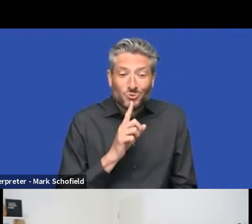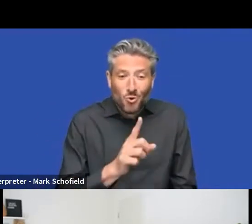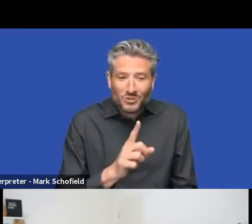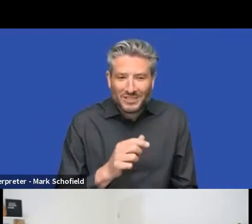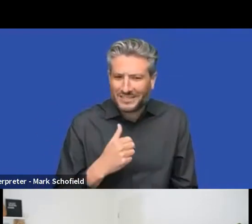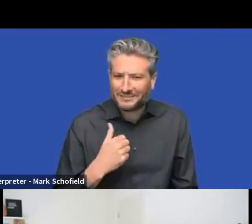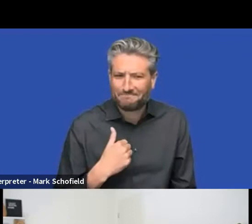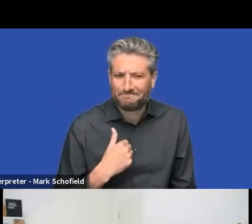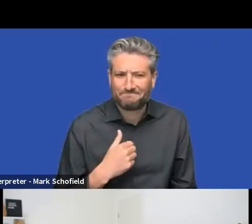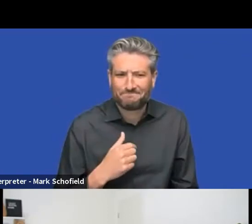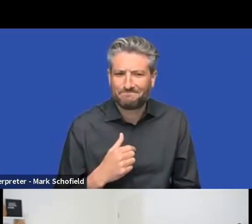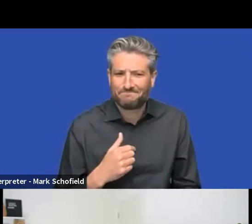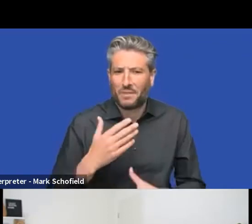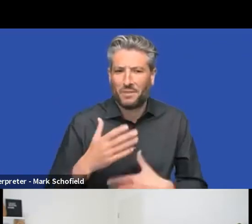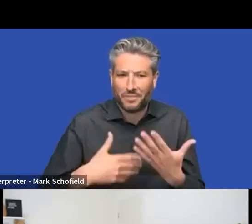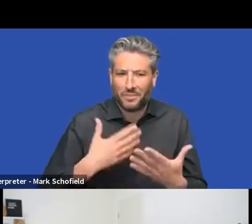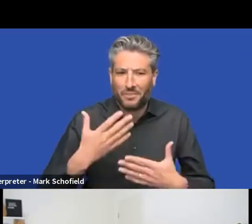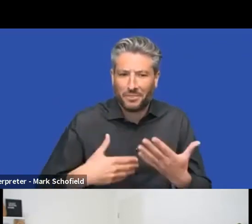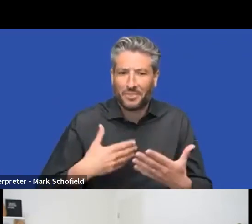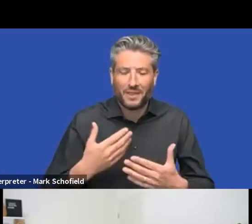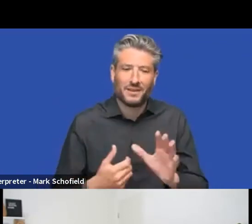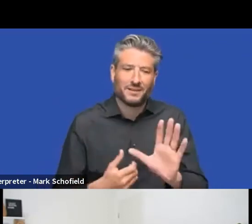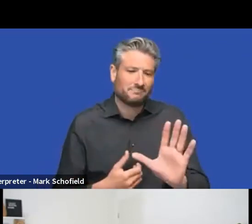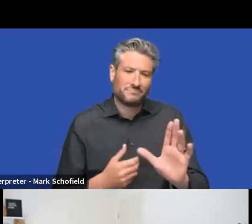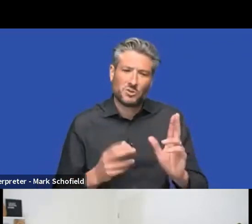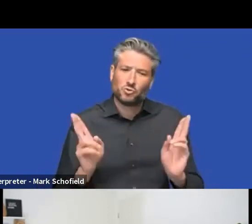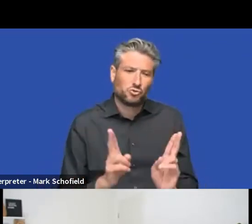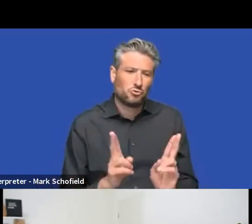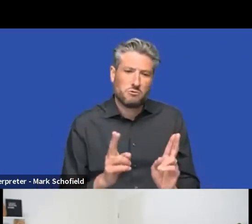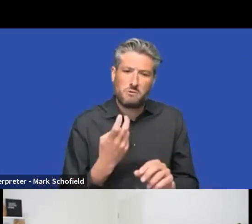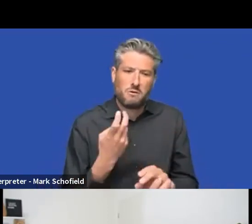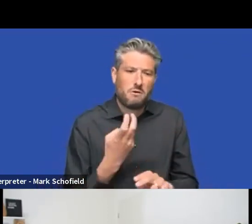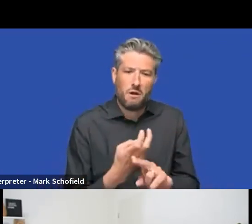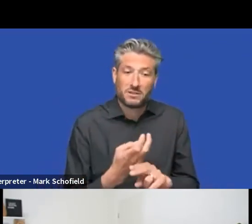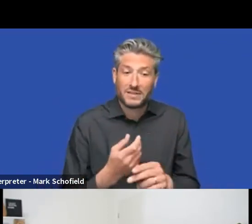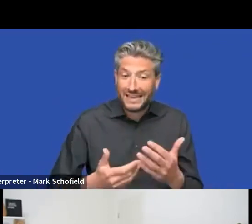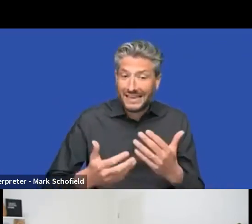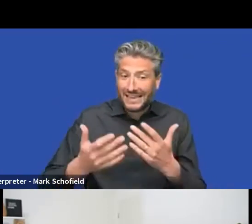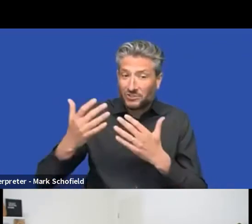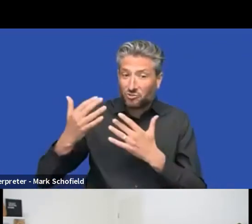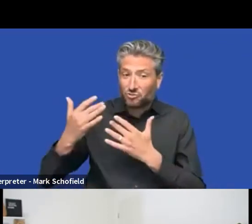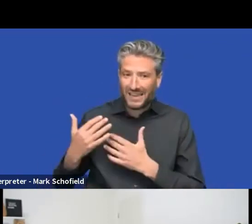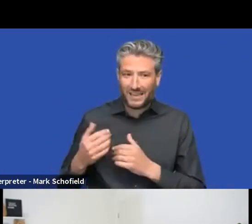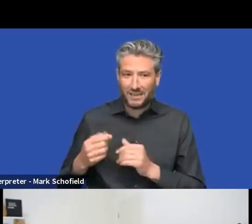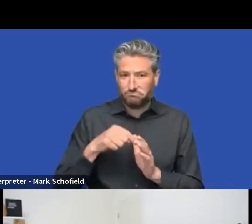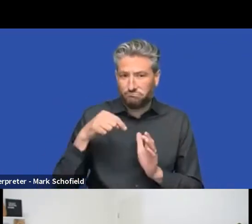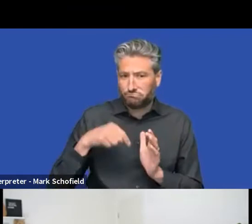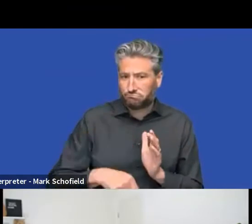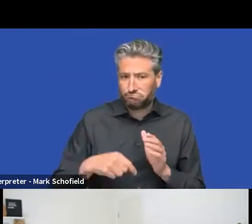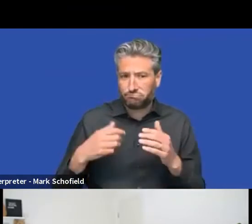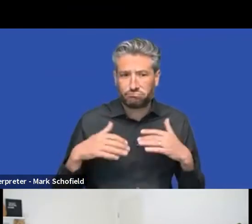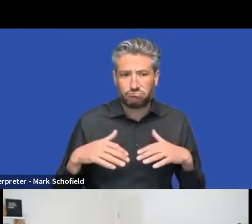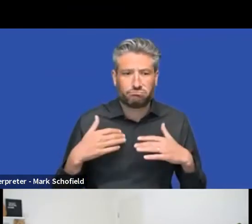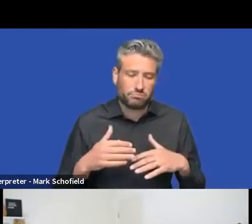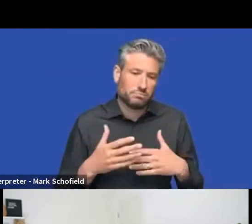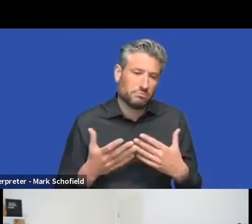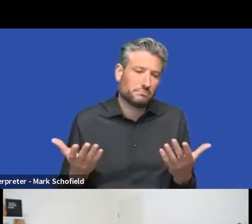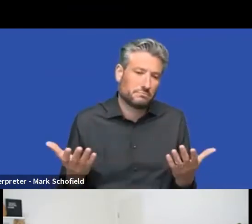to the history of the back office? Well, I think it's pretty obvious from that anyway,